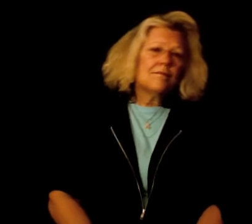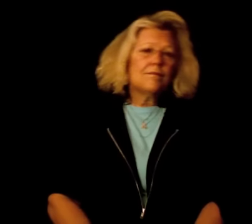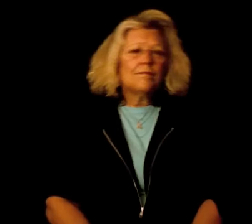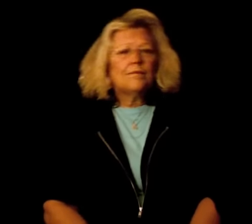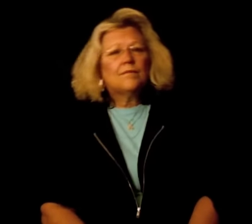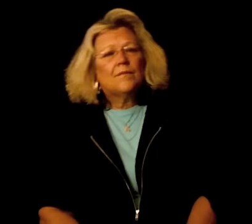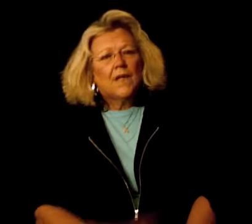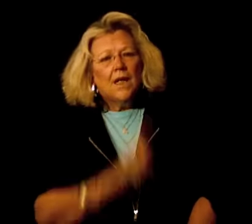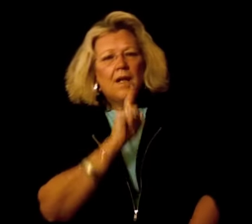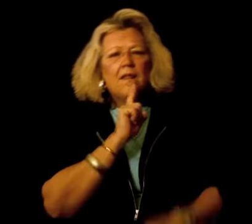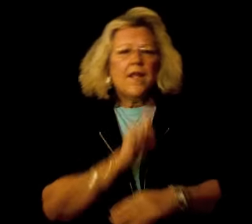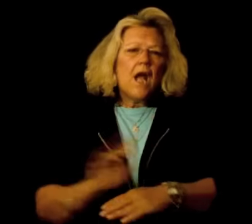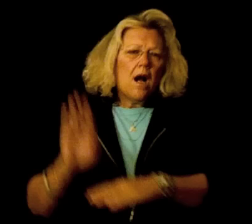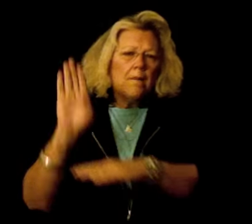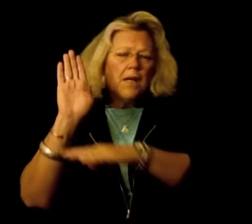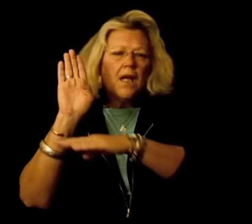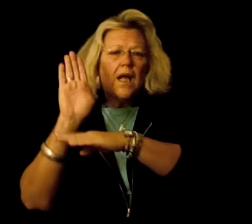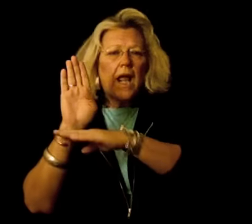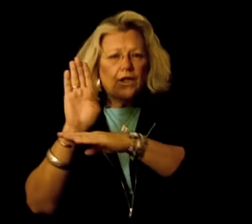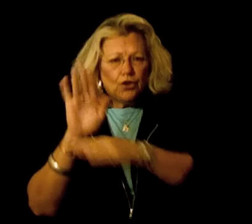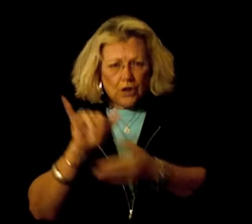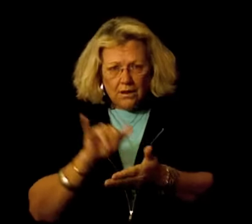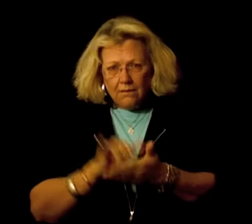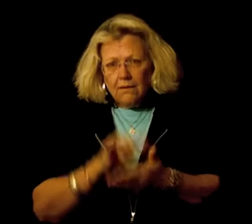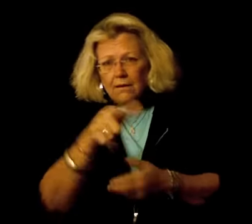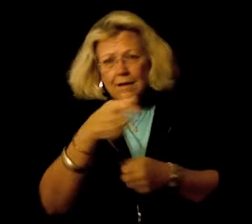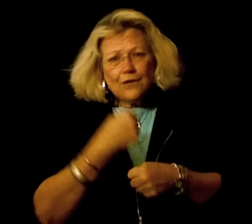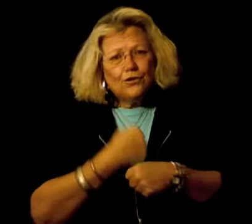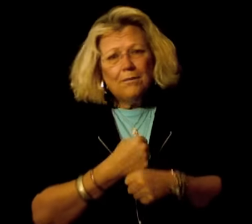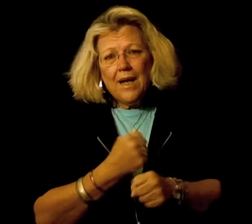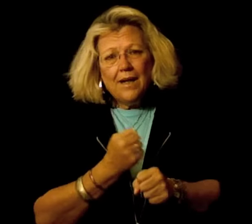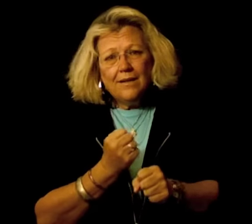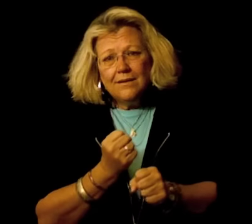The obligation that you made,